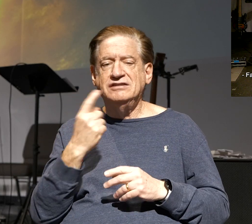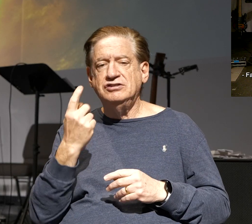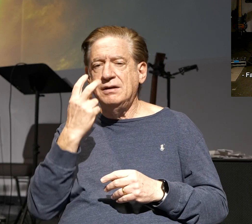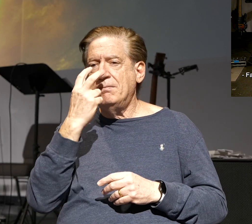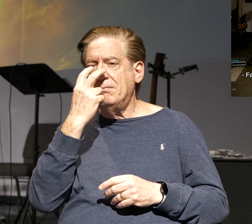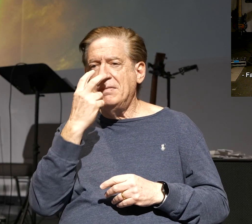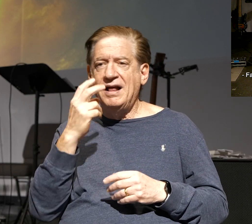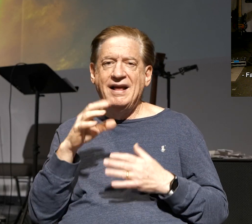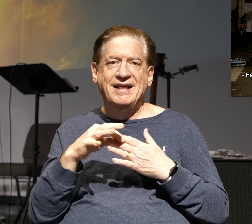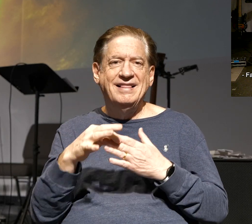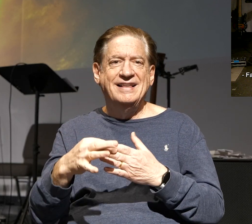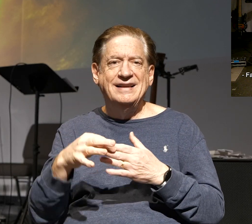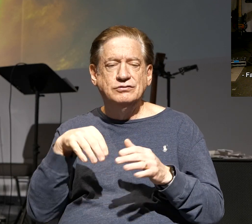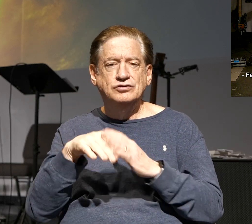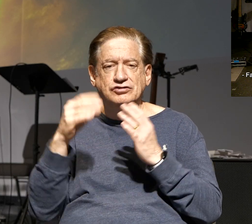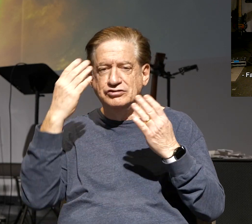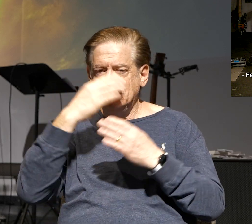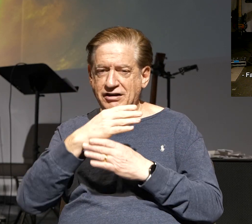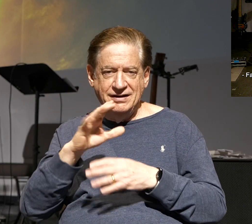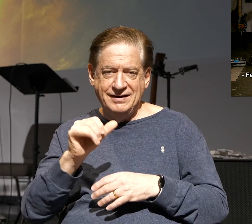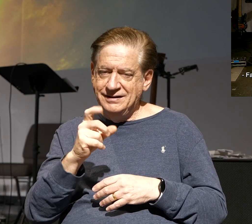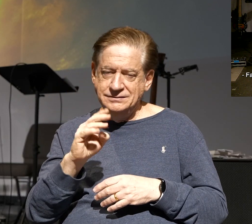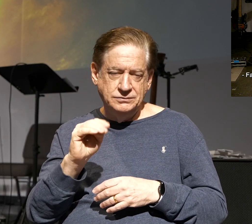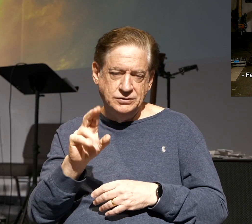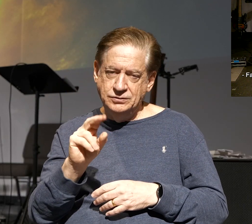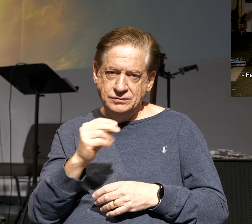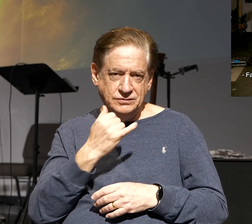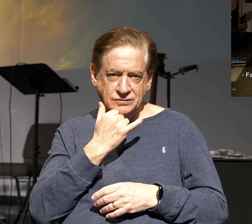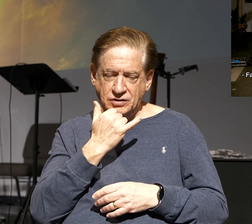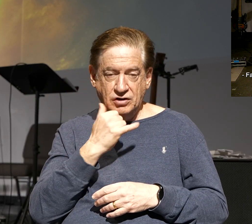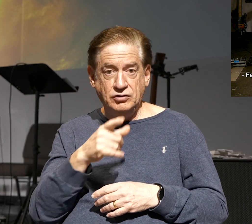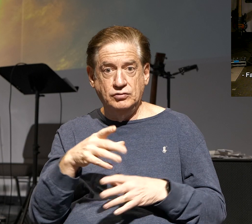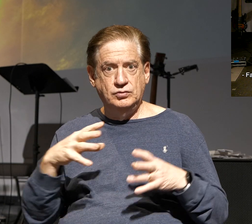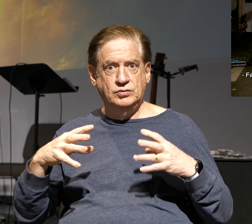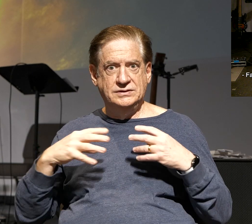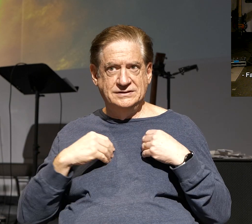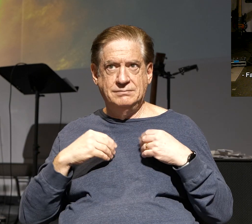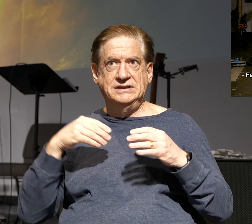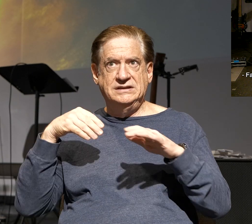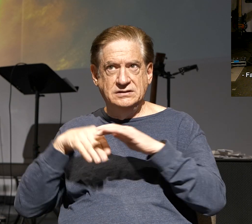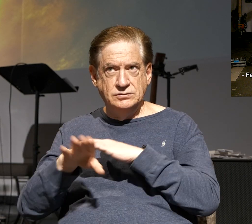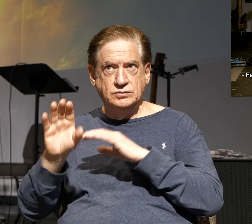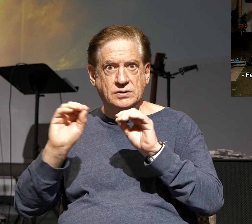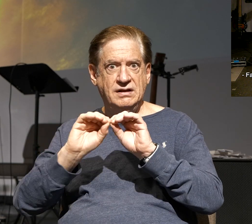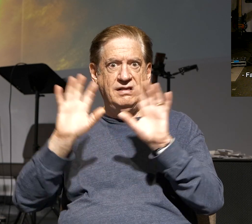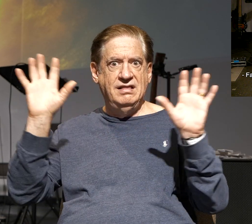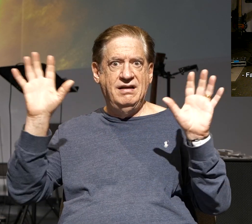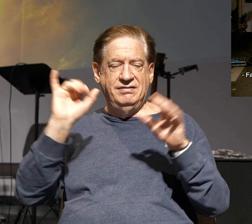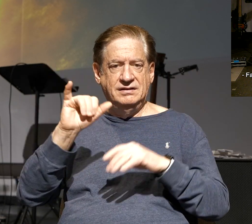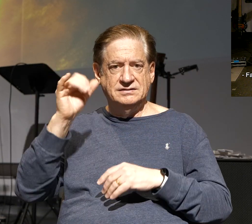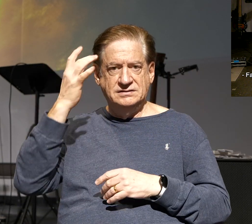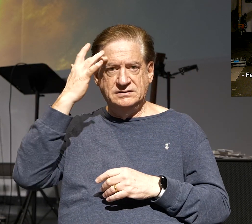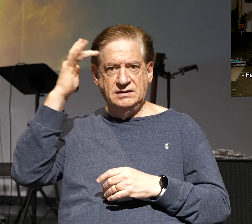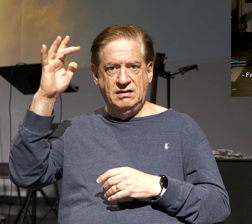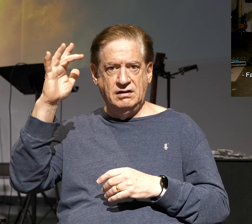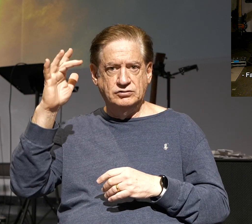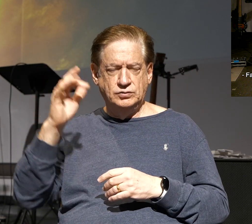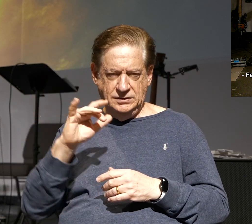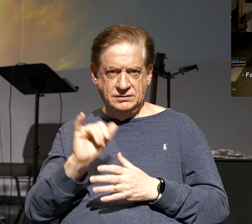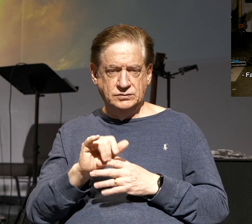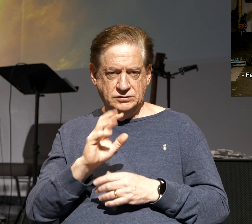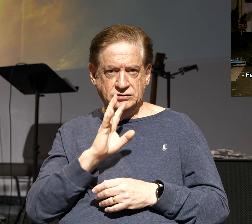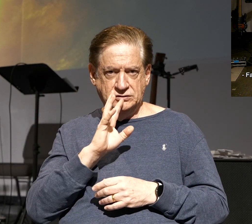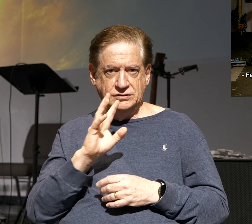blind leap into a dark chasm. Wrong. It's a step into the light. It's intellectual. This is what he's